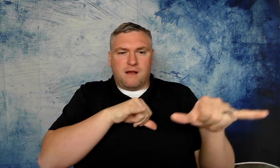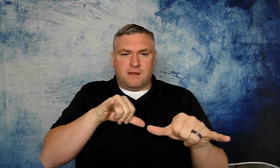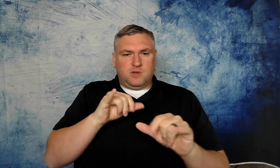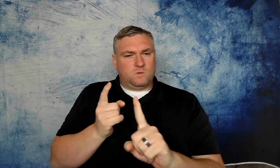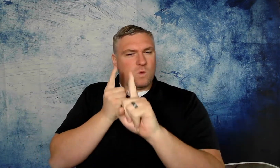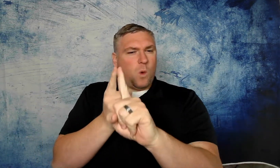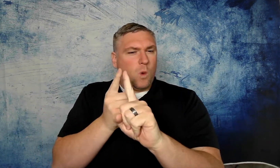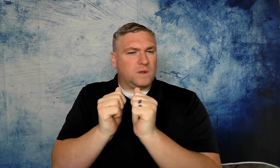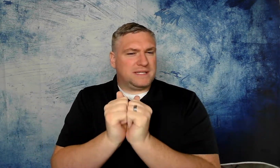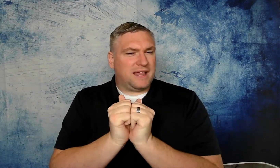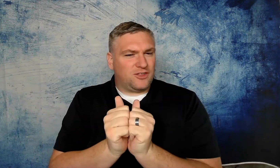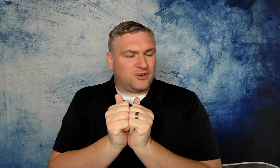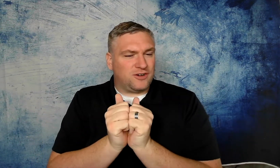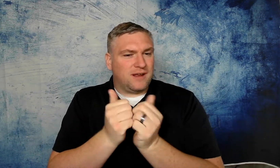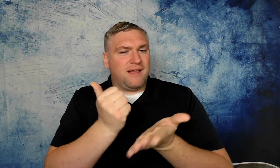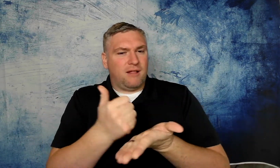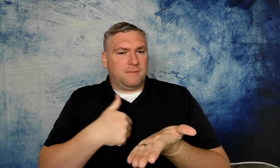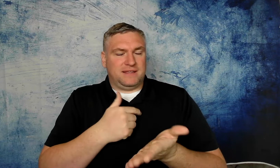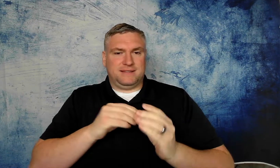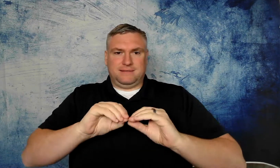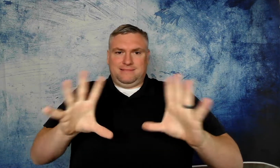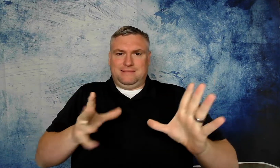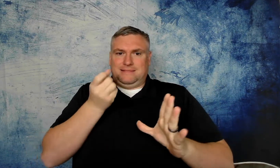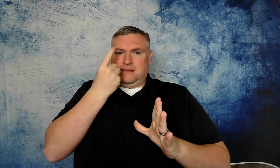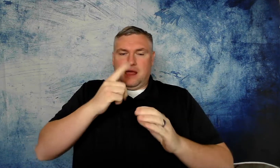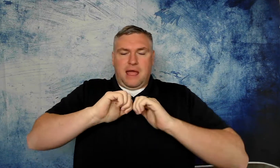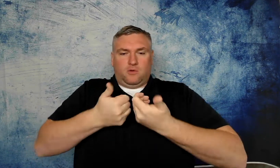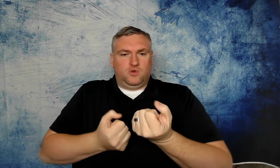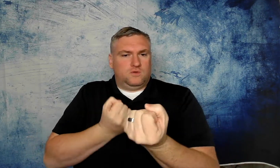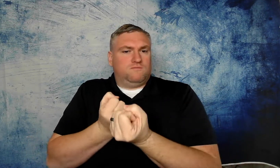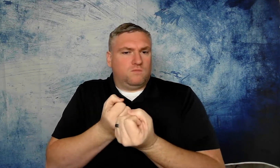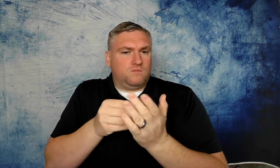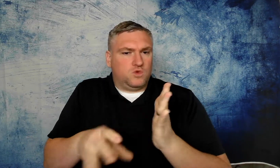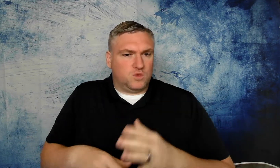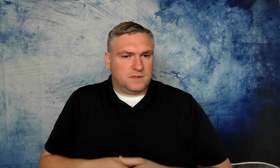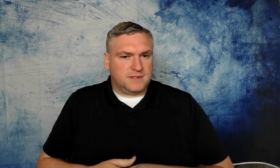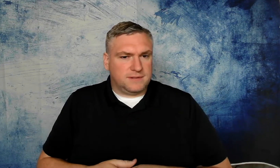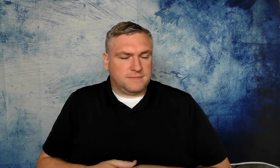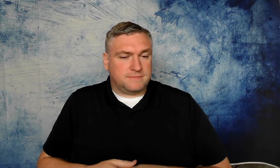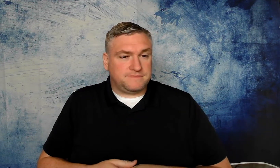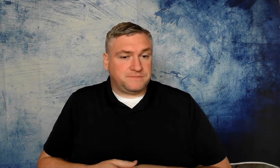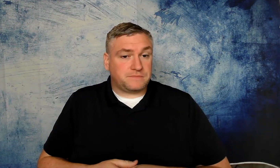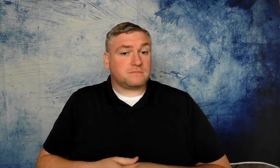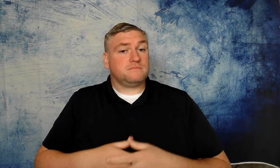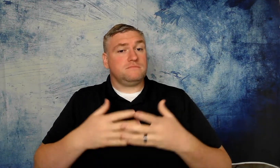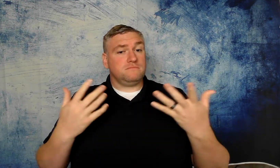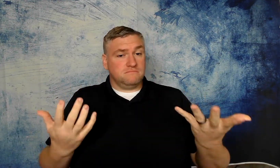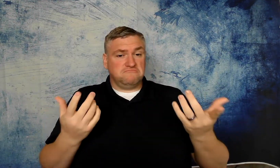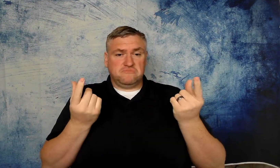we need to have a common goal together to help us be clear and under understanding of how to support students